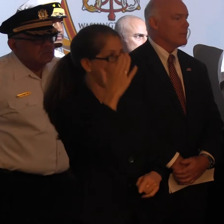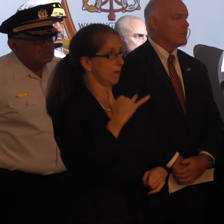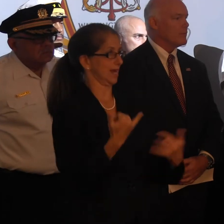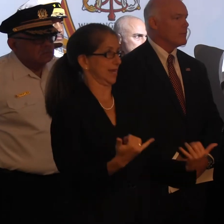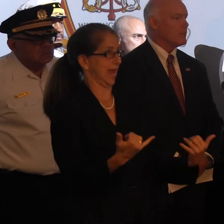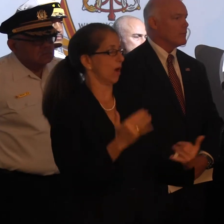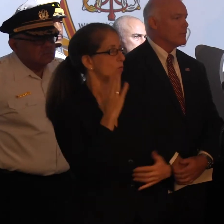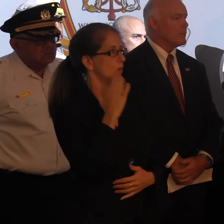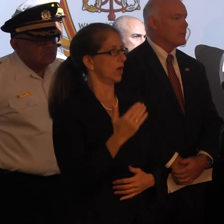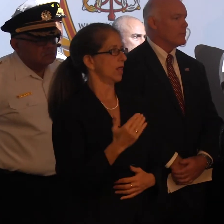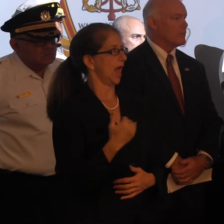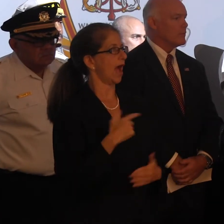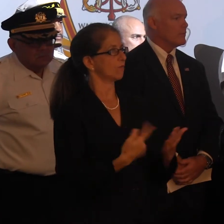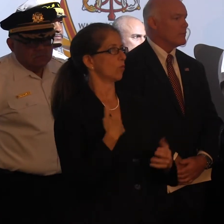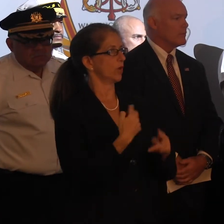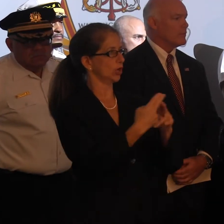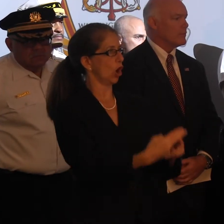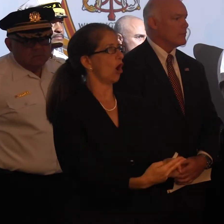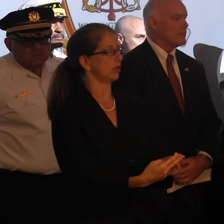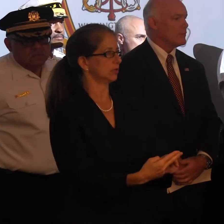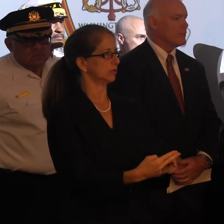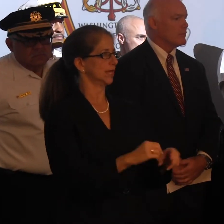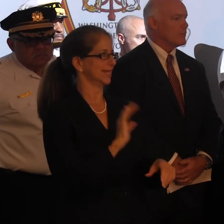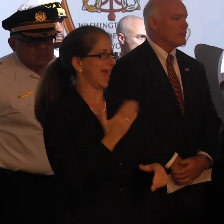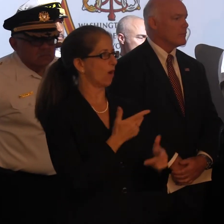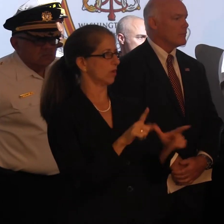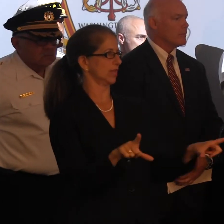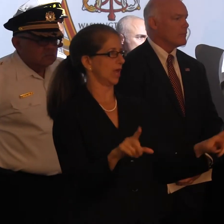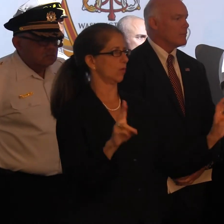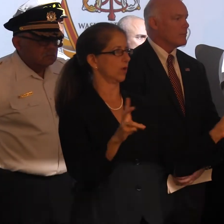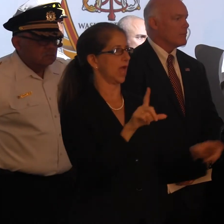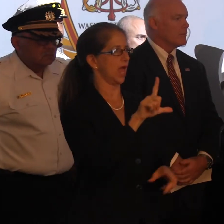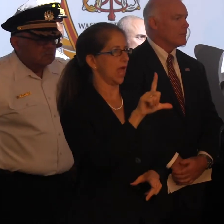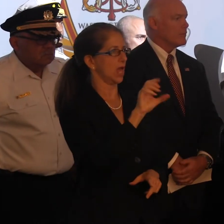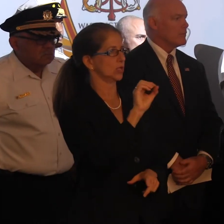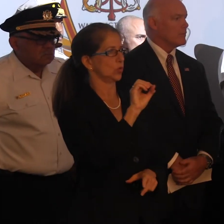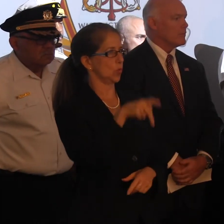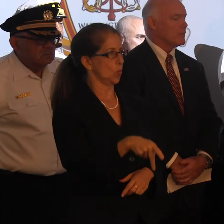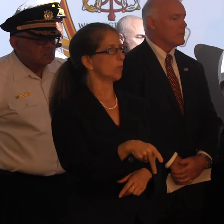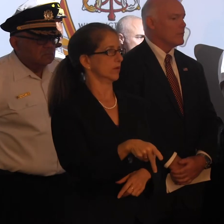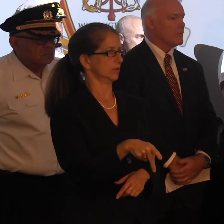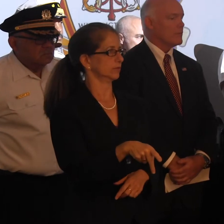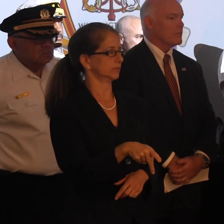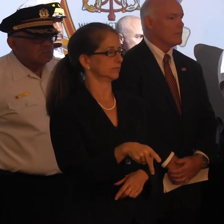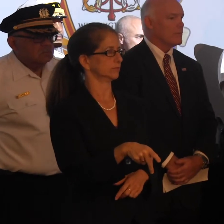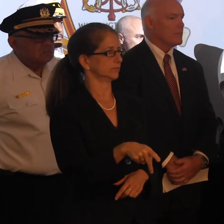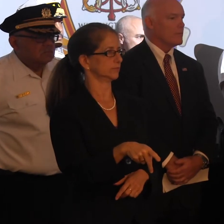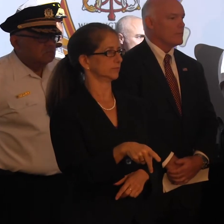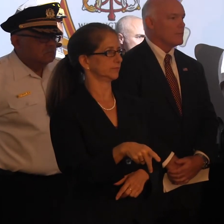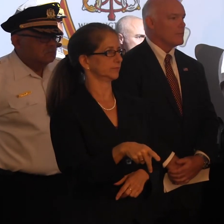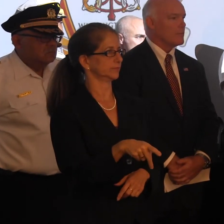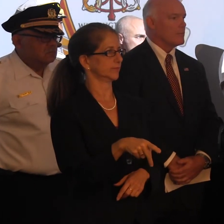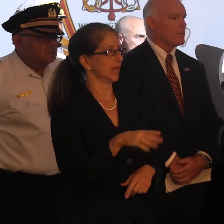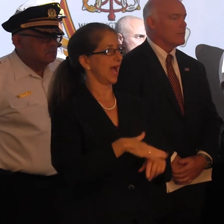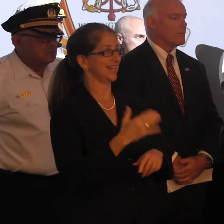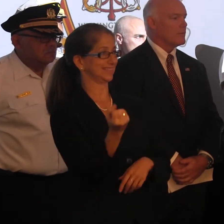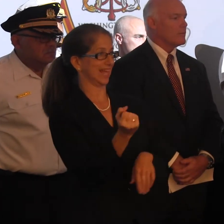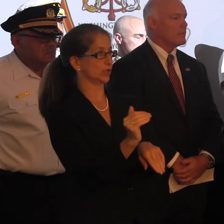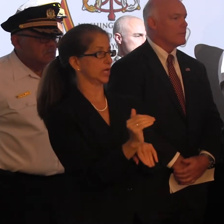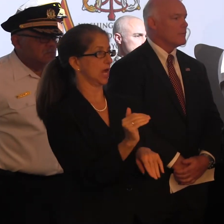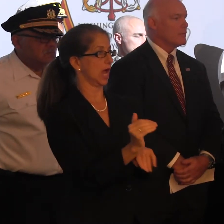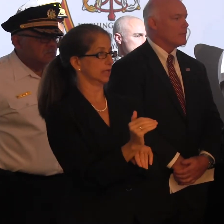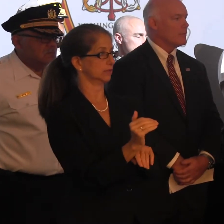there will be what we've referred to in our language as a loop, which is on Saturday evening